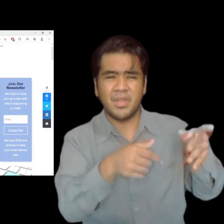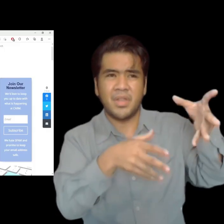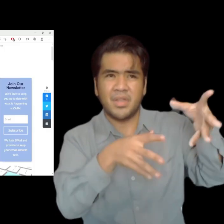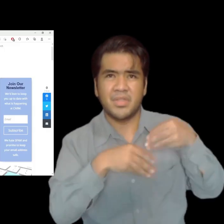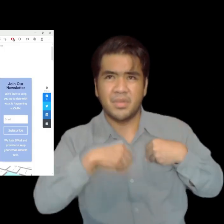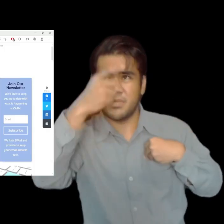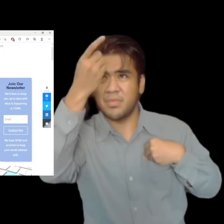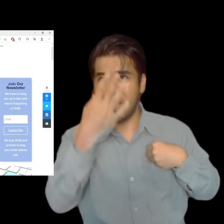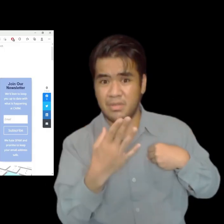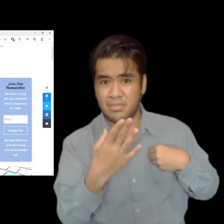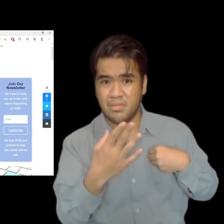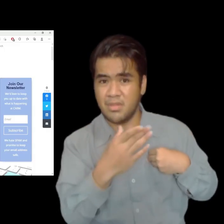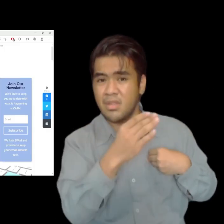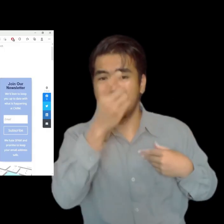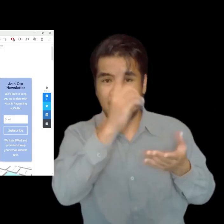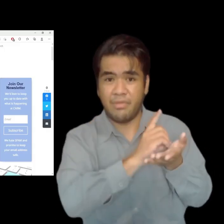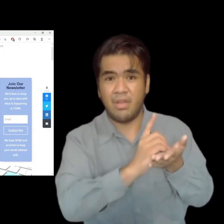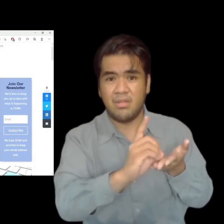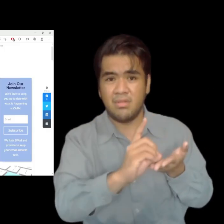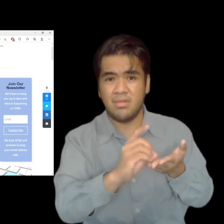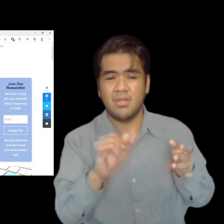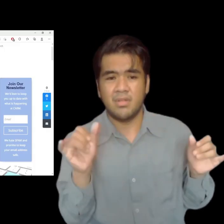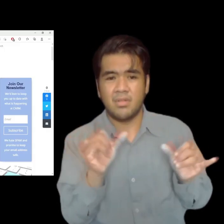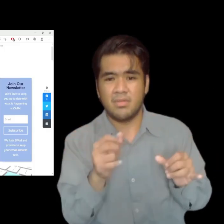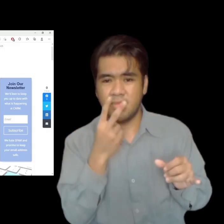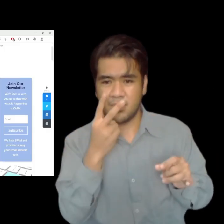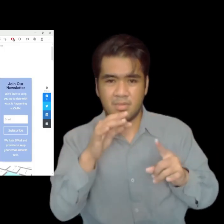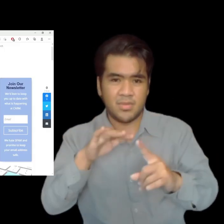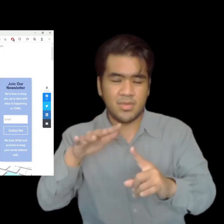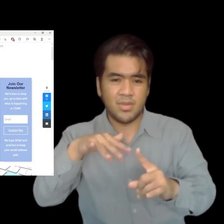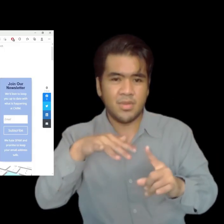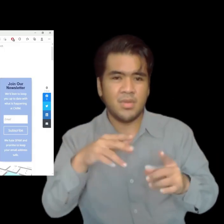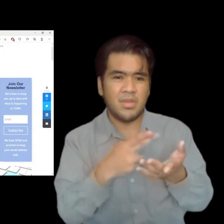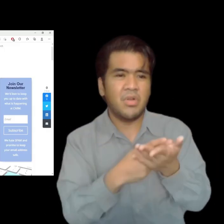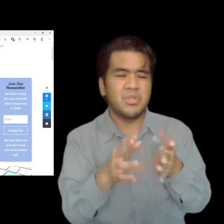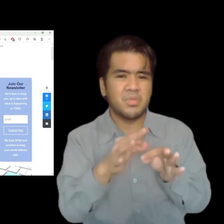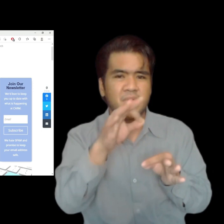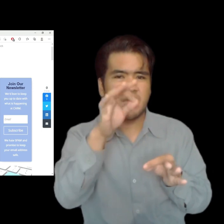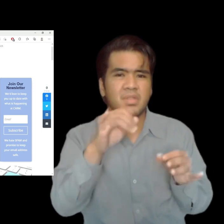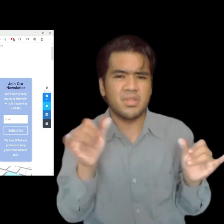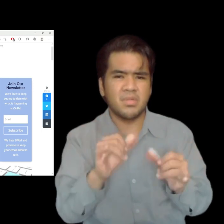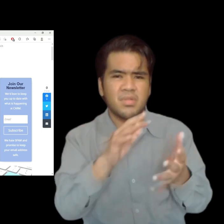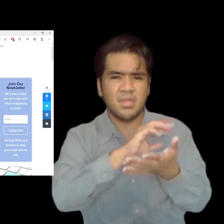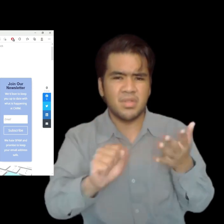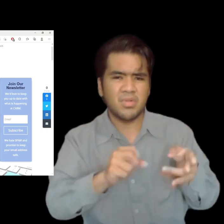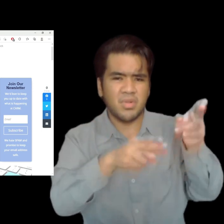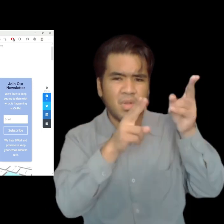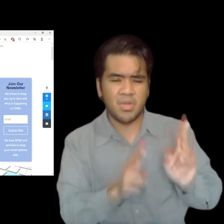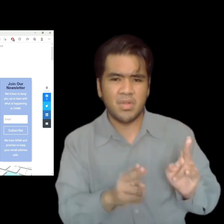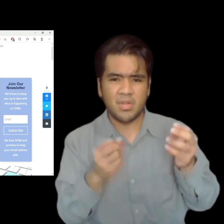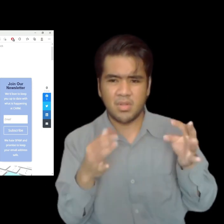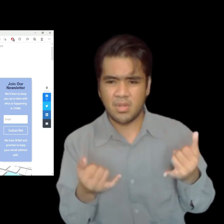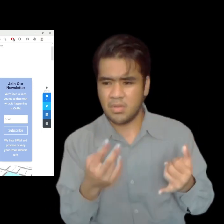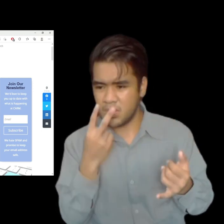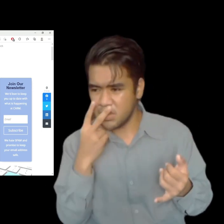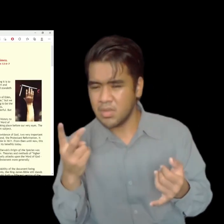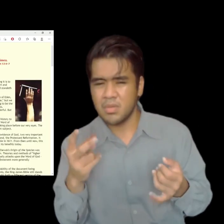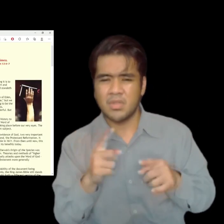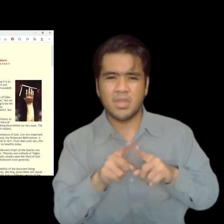say that the reason for these new translations is because the King James Version employed archaic language, which is hard to understand. But their real